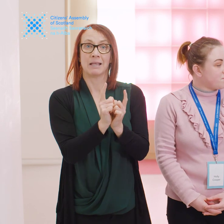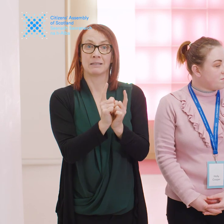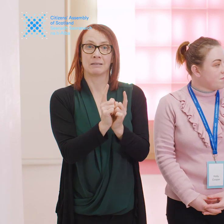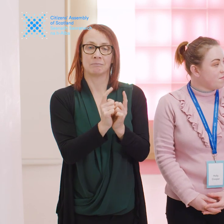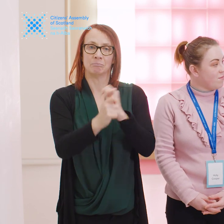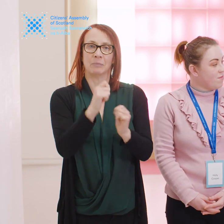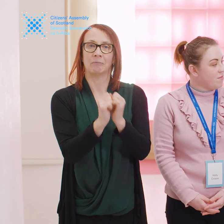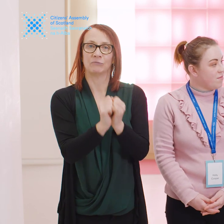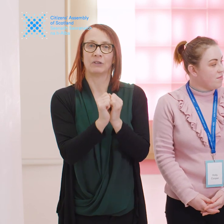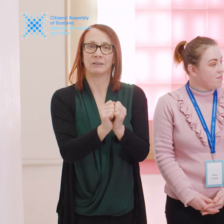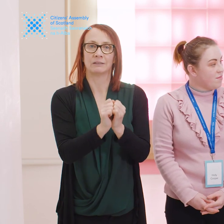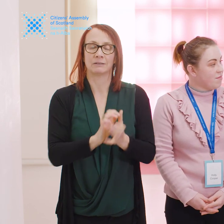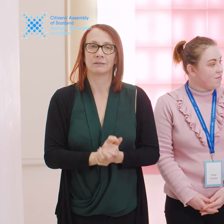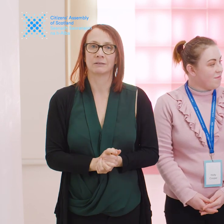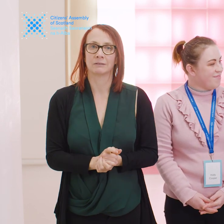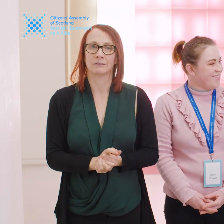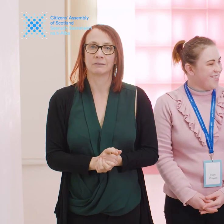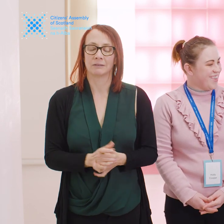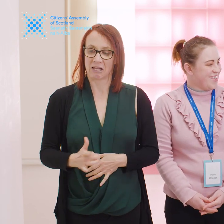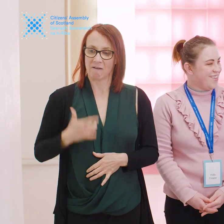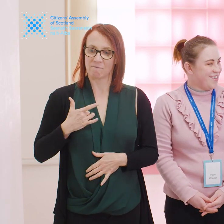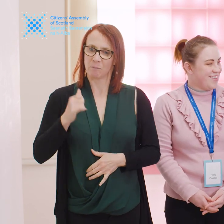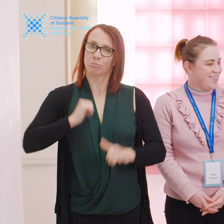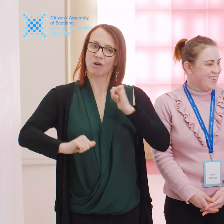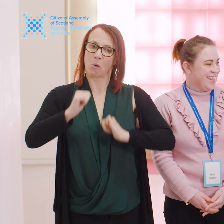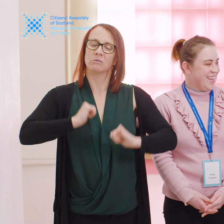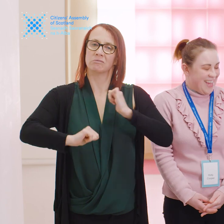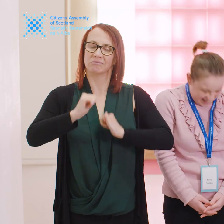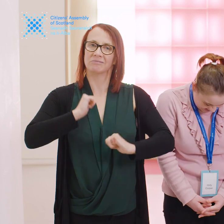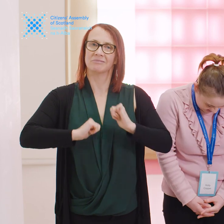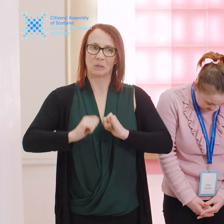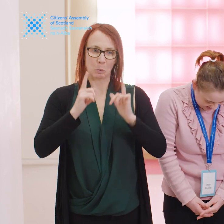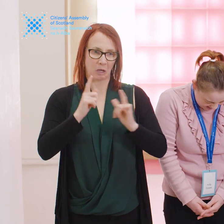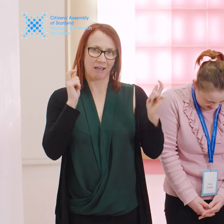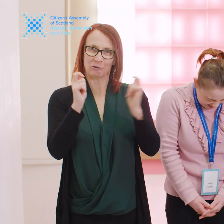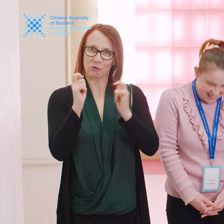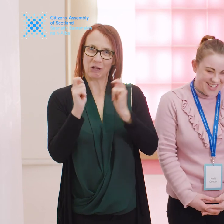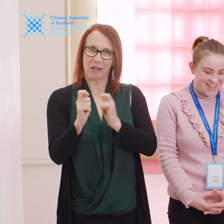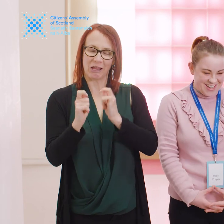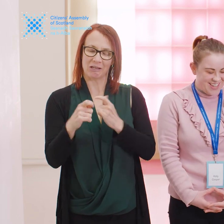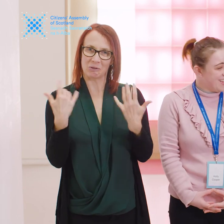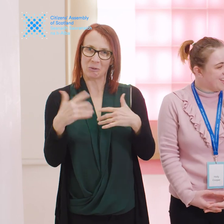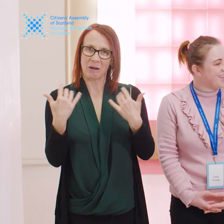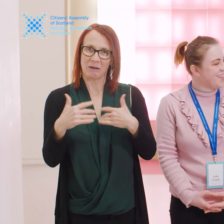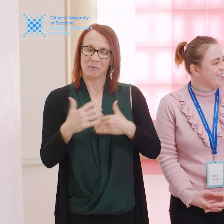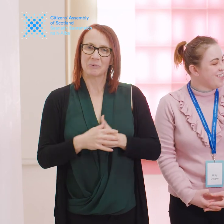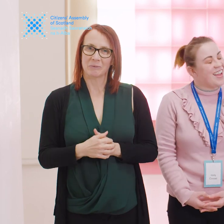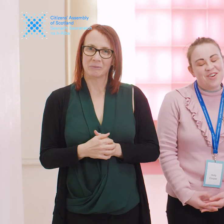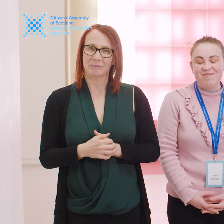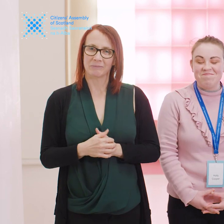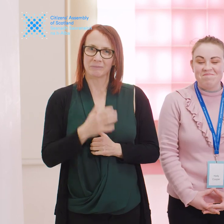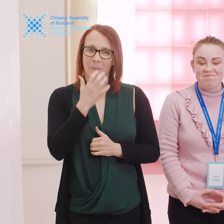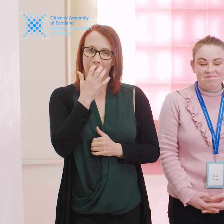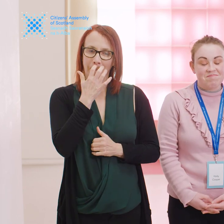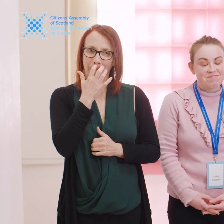And I think, you know, I feel quite proud that we're able to make these changes. It's quite cheesy. You know, we are. But I do, I feel that like